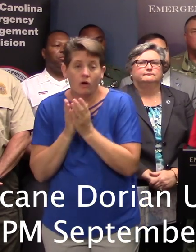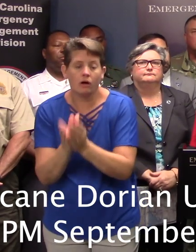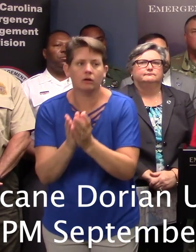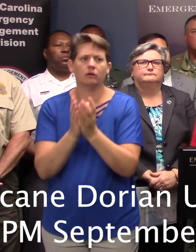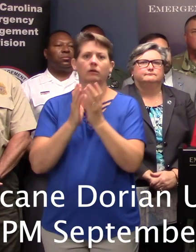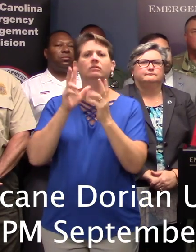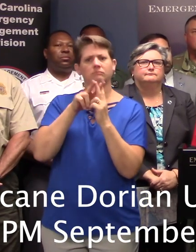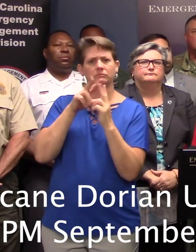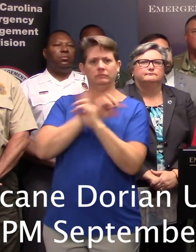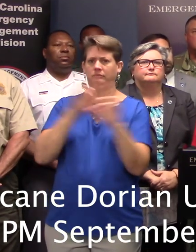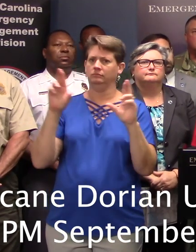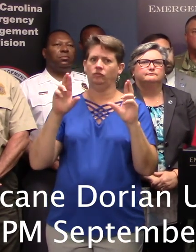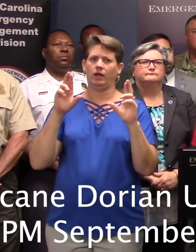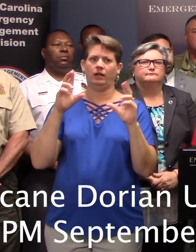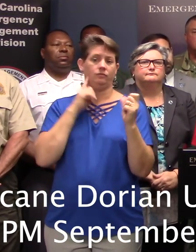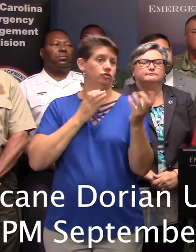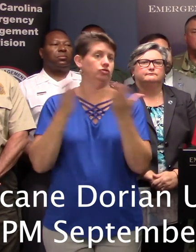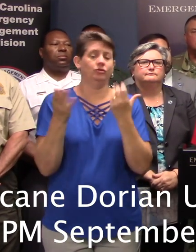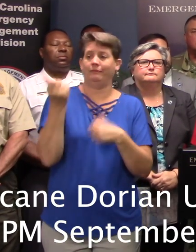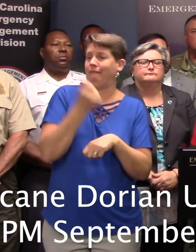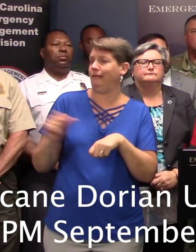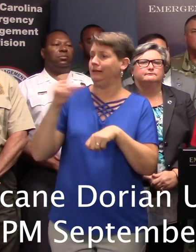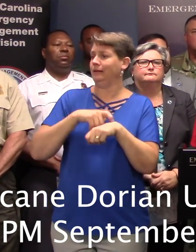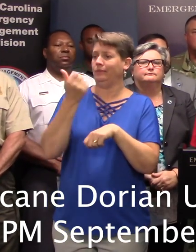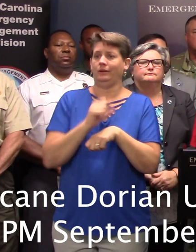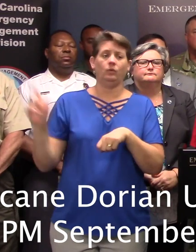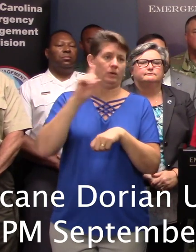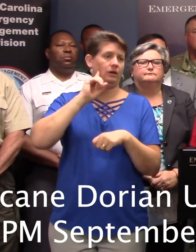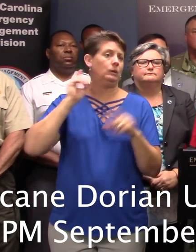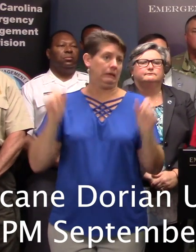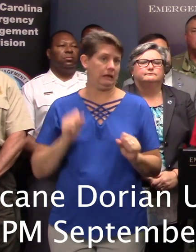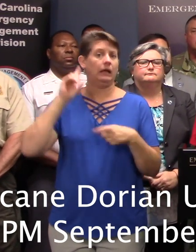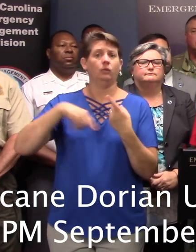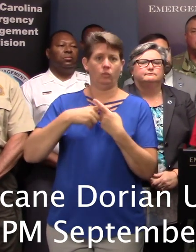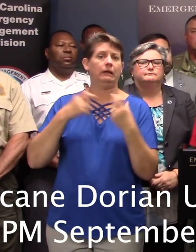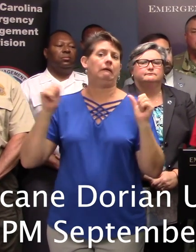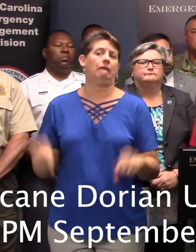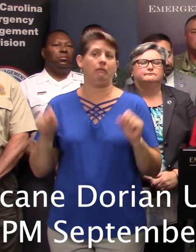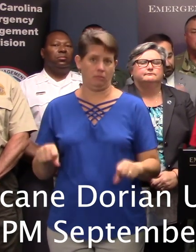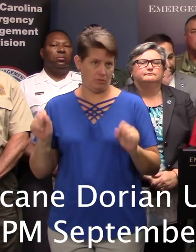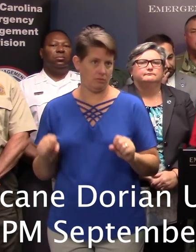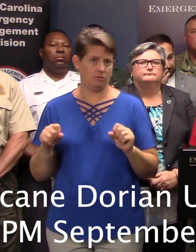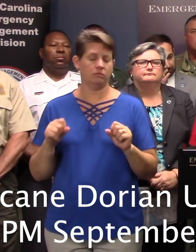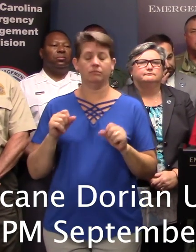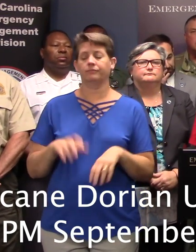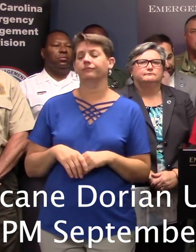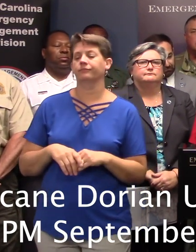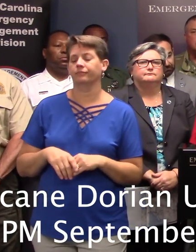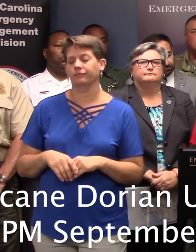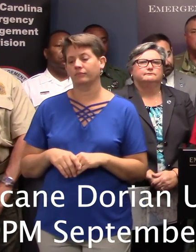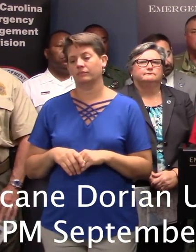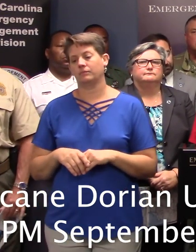ready to serve however and wherever we may need to as this storm passes through South Carolina.